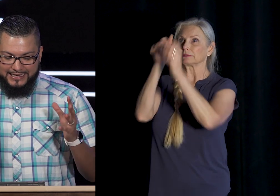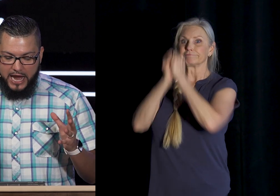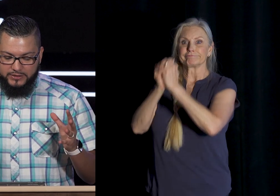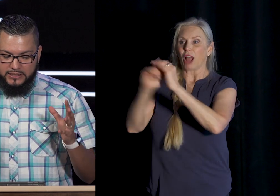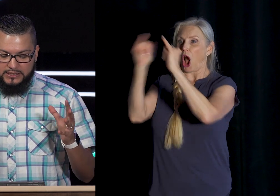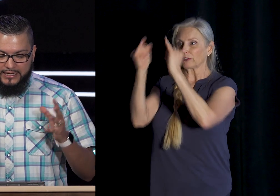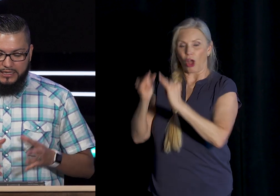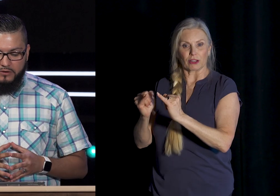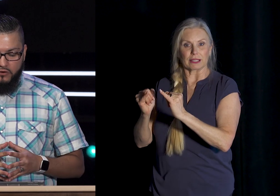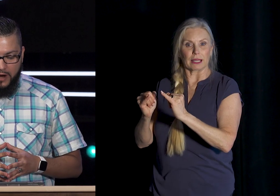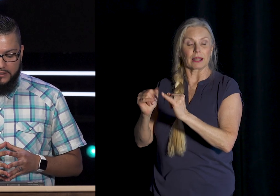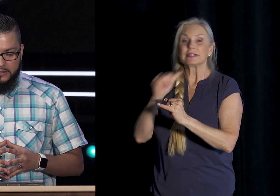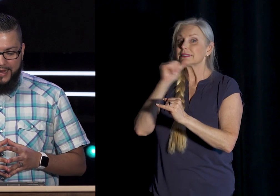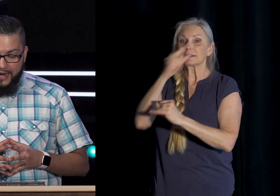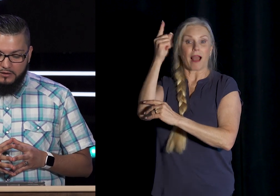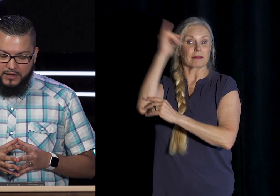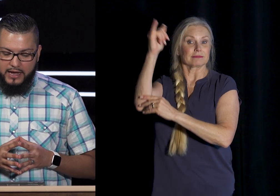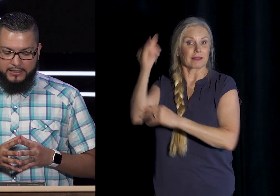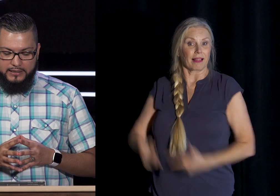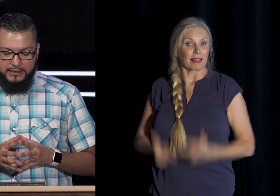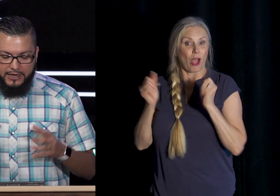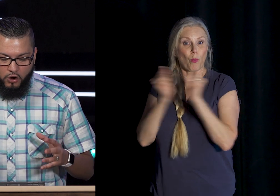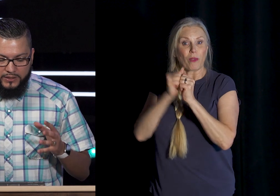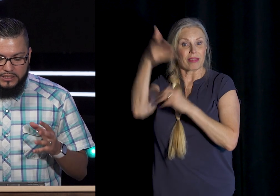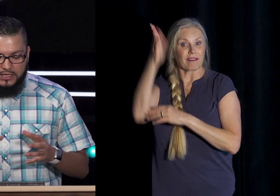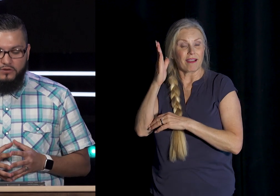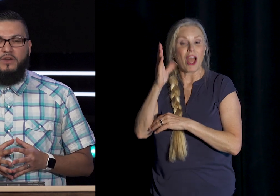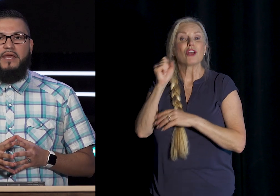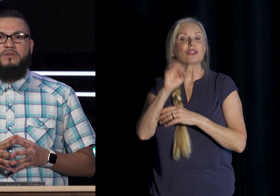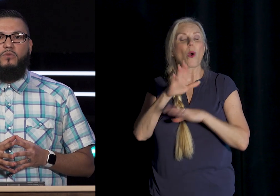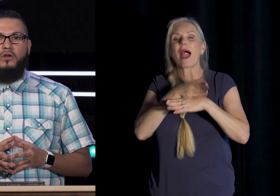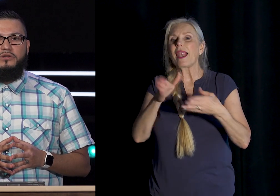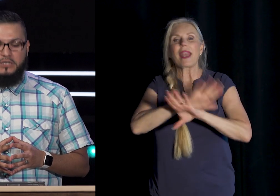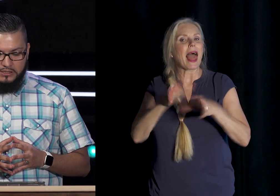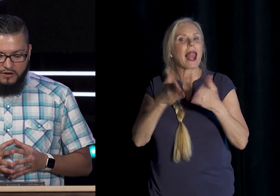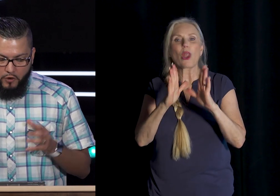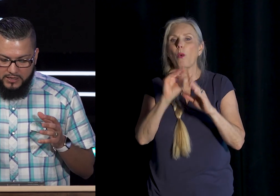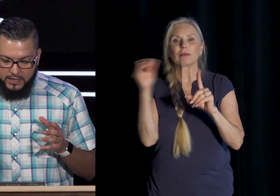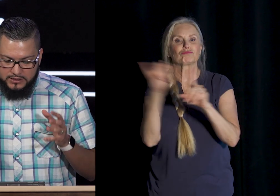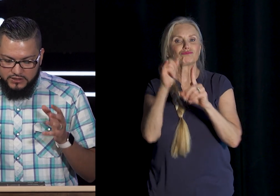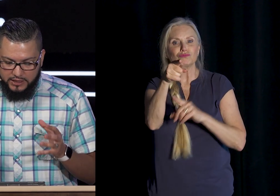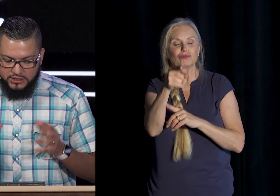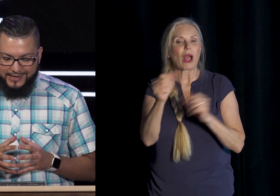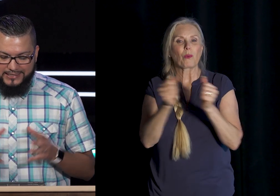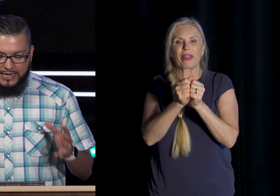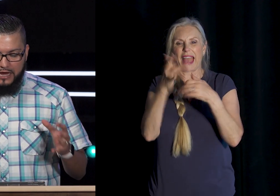inheritance In the kingdom of Christ And of God Let no one deceive you With empty words For because of such things God